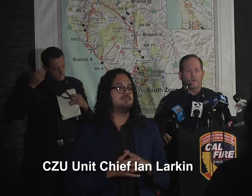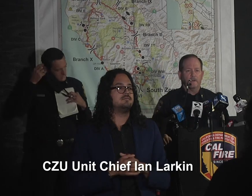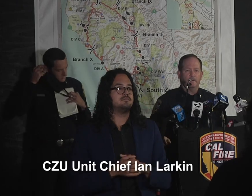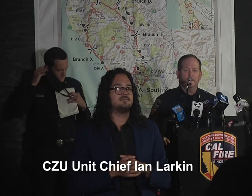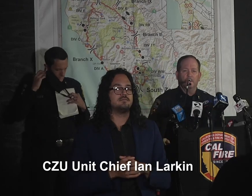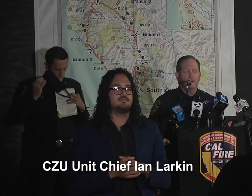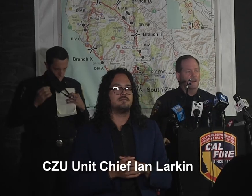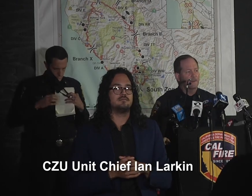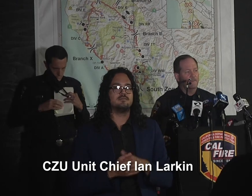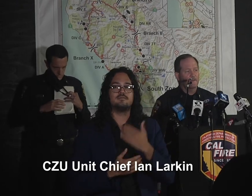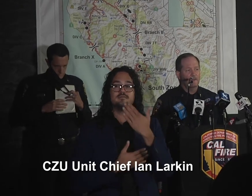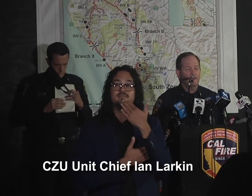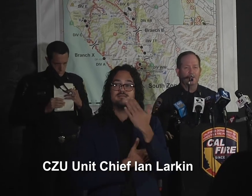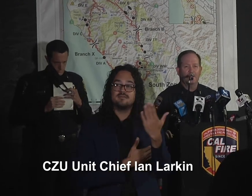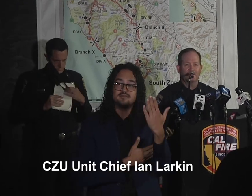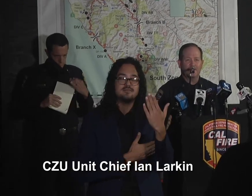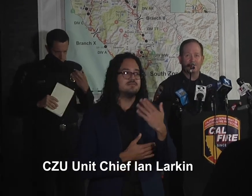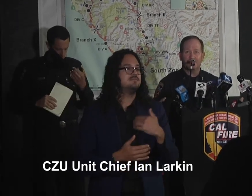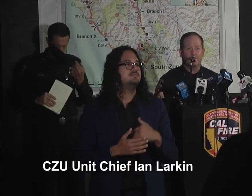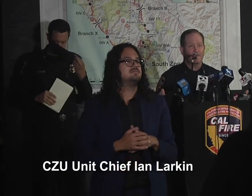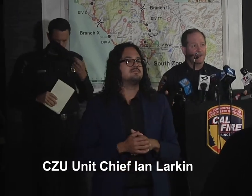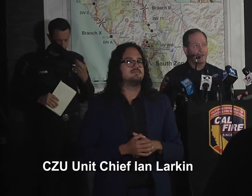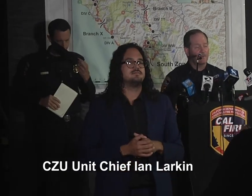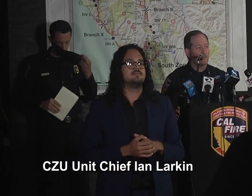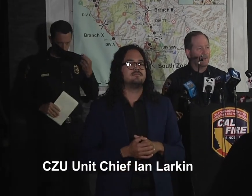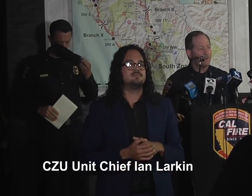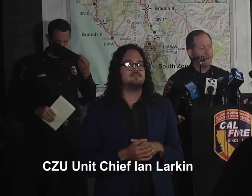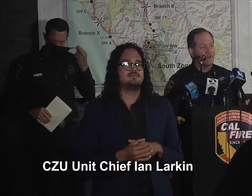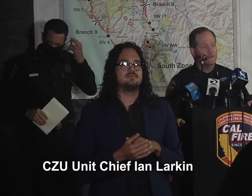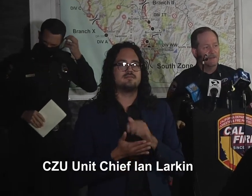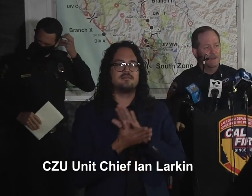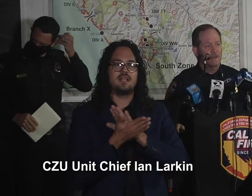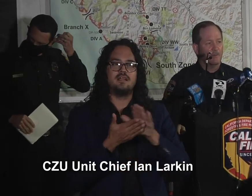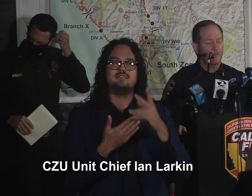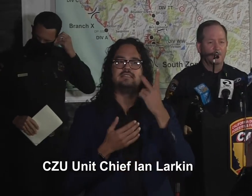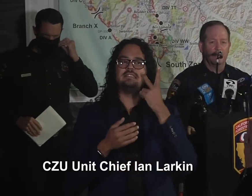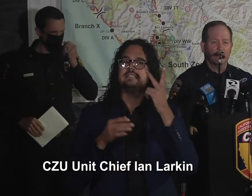Good morning. It's nice to see we've got a little bit of weather